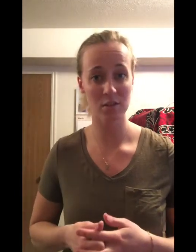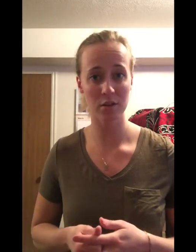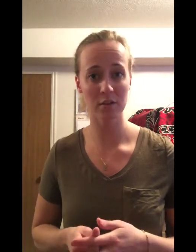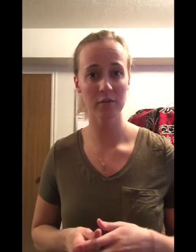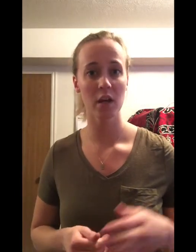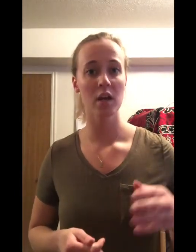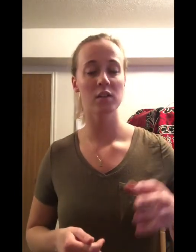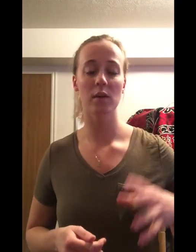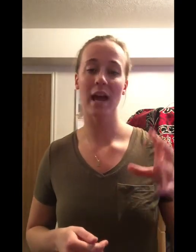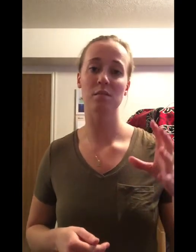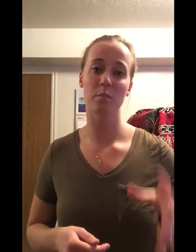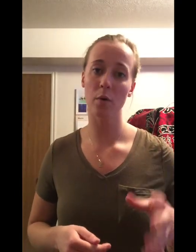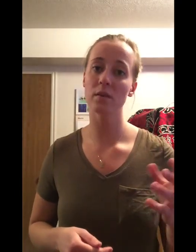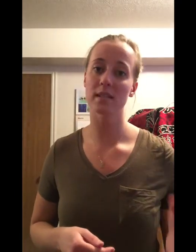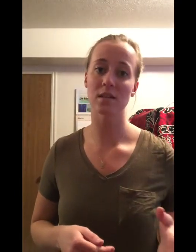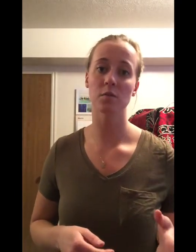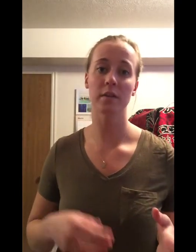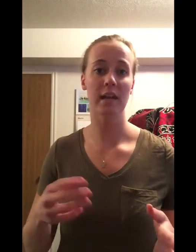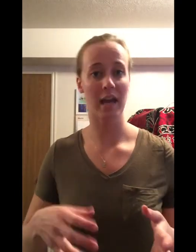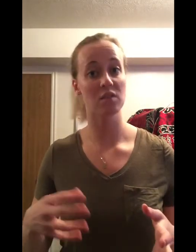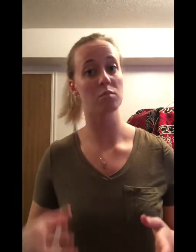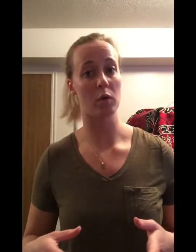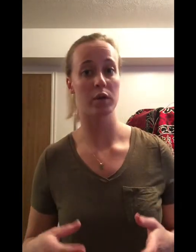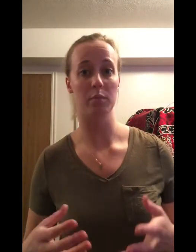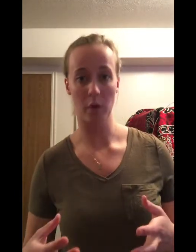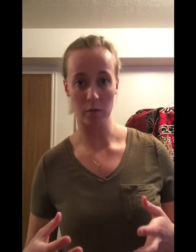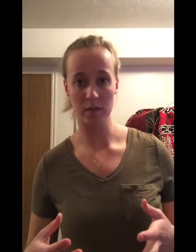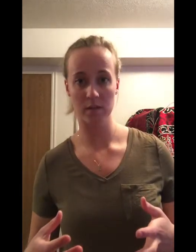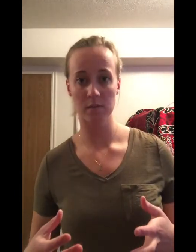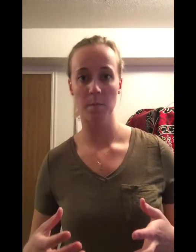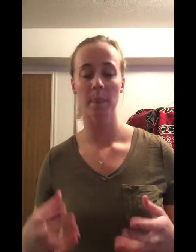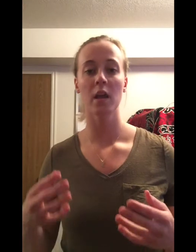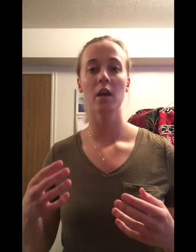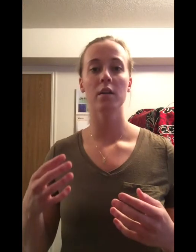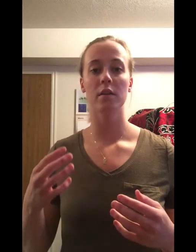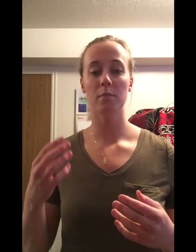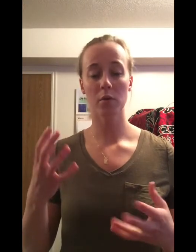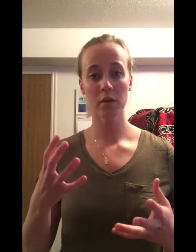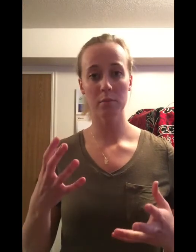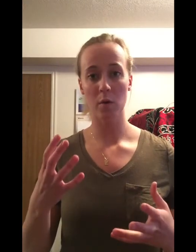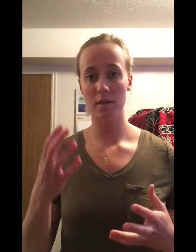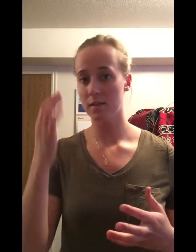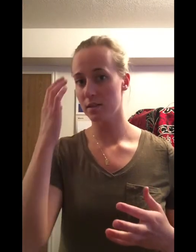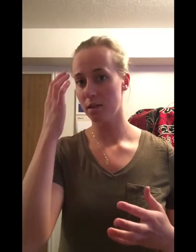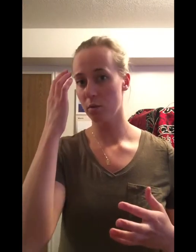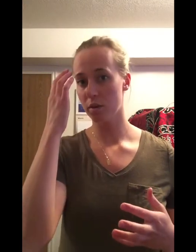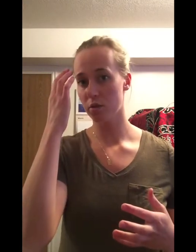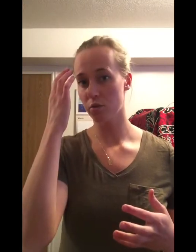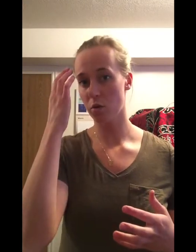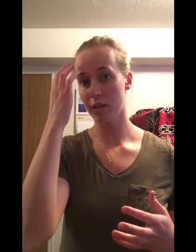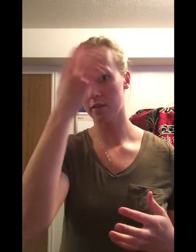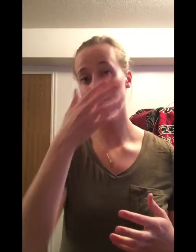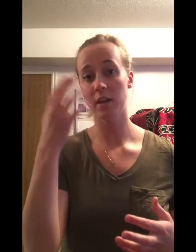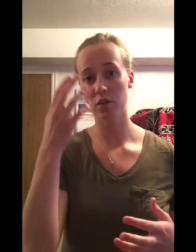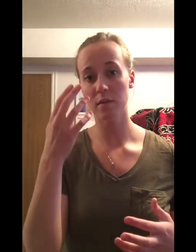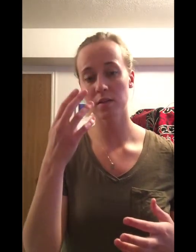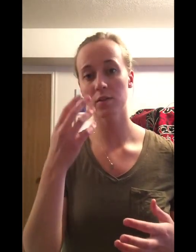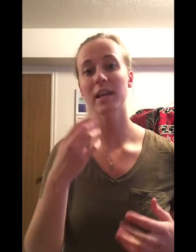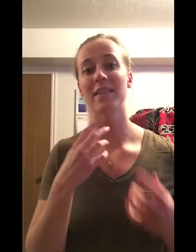nerve, so it has both sensory and motor components. The motor components deal with controlling the facial muscles and